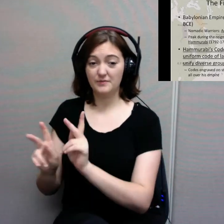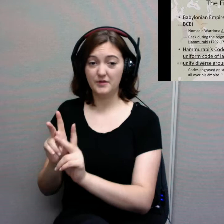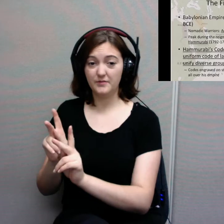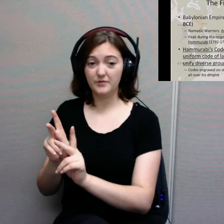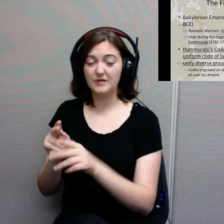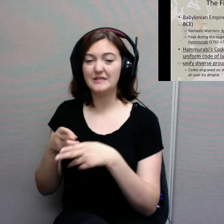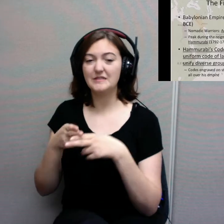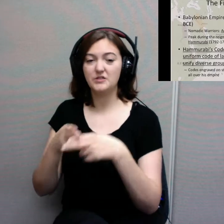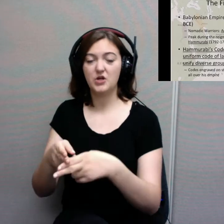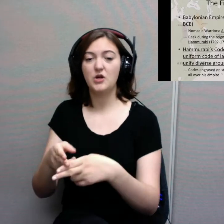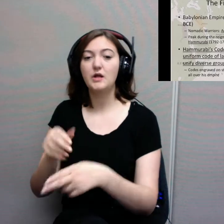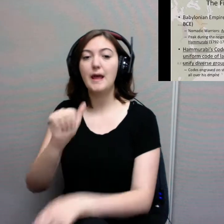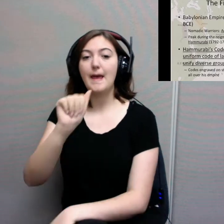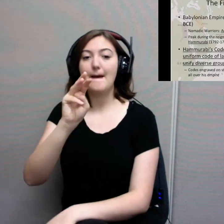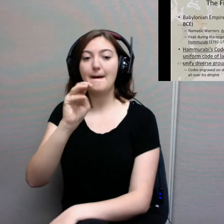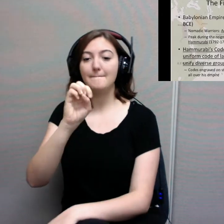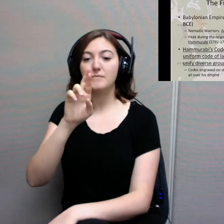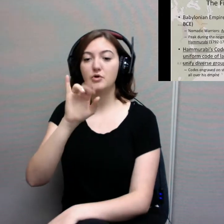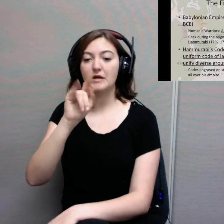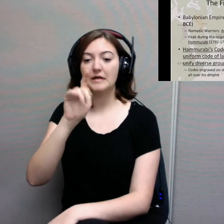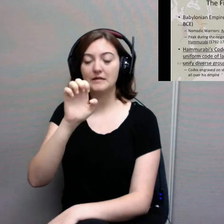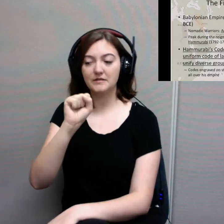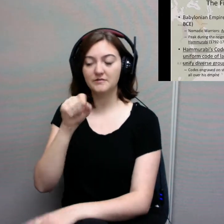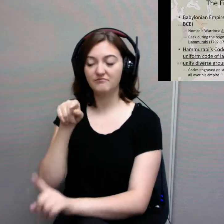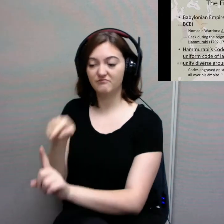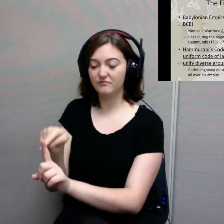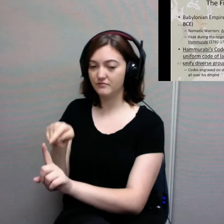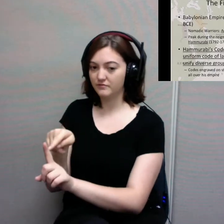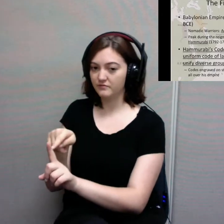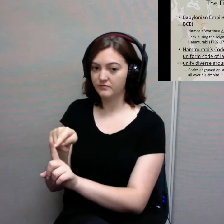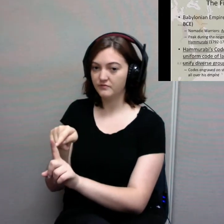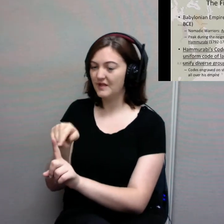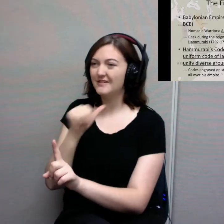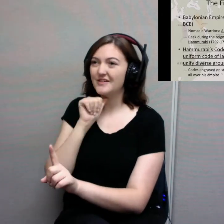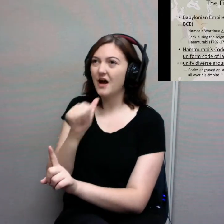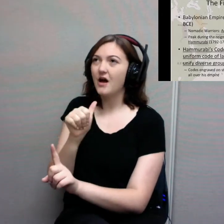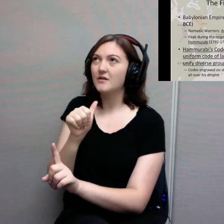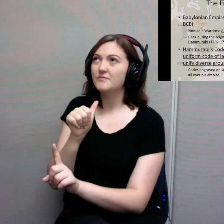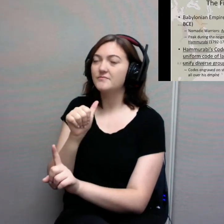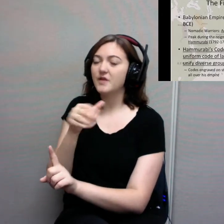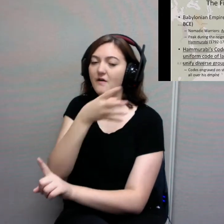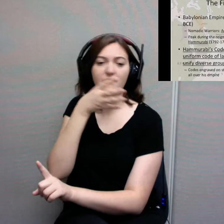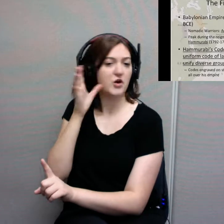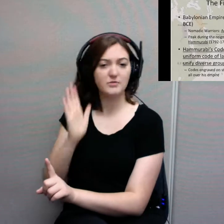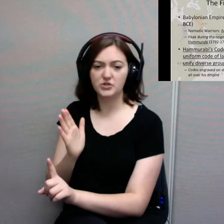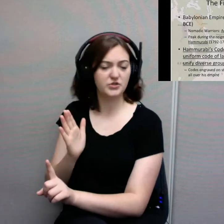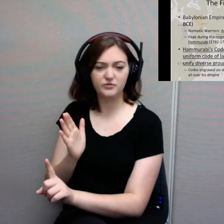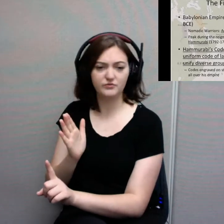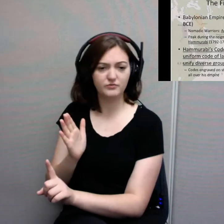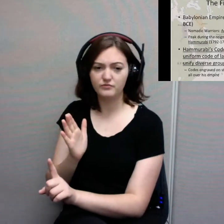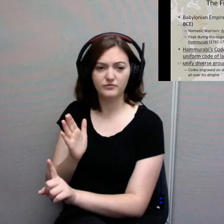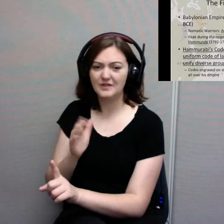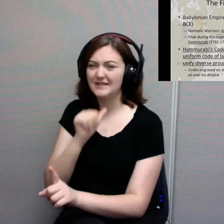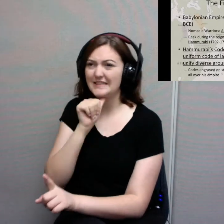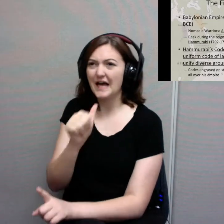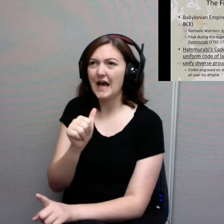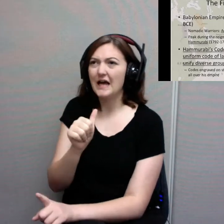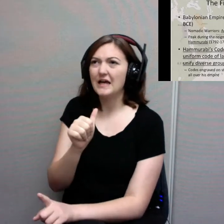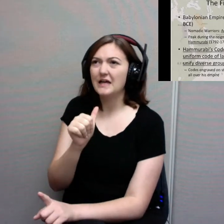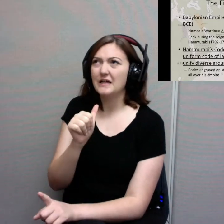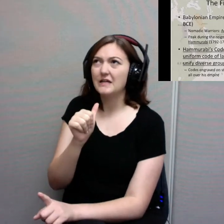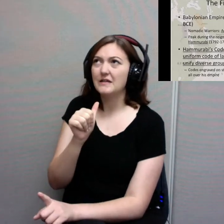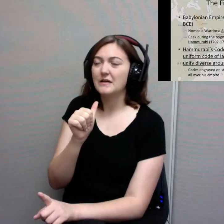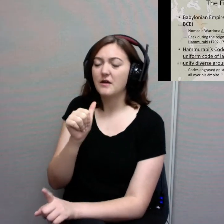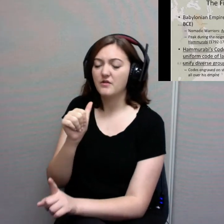farmers. They did not create permanent dwellings. Now, as the